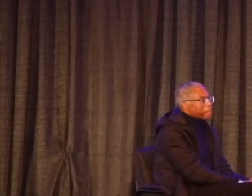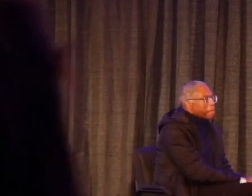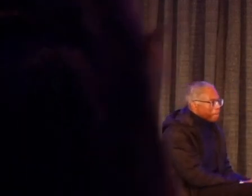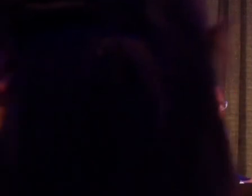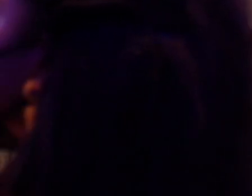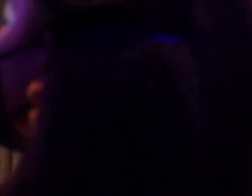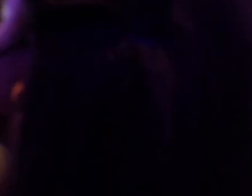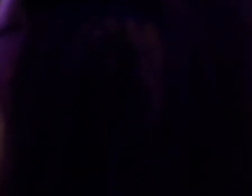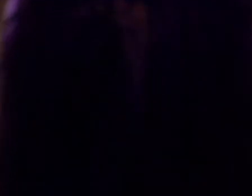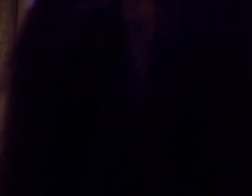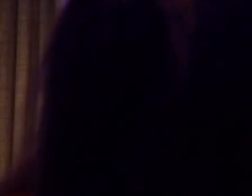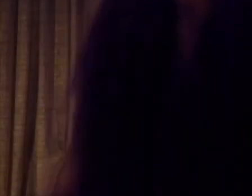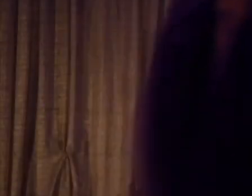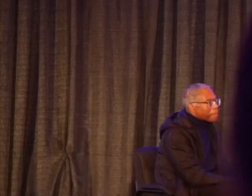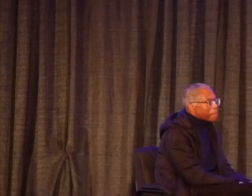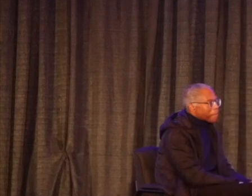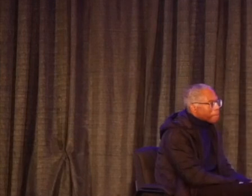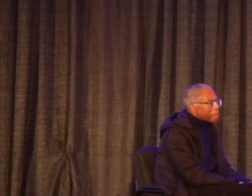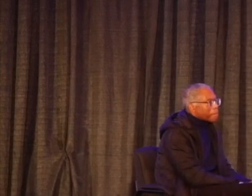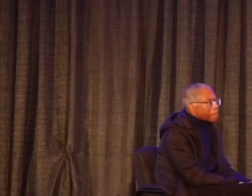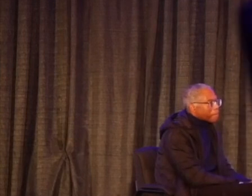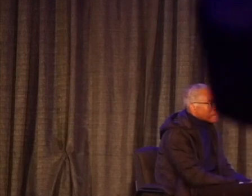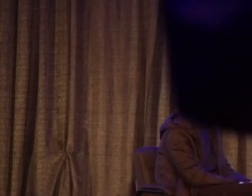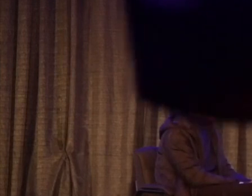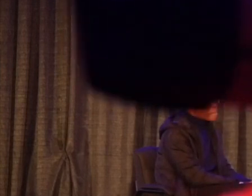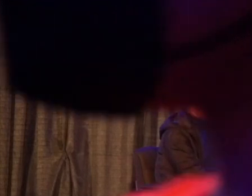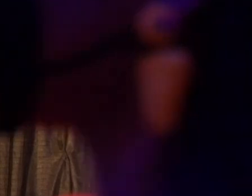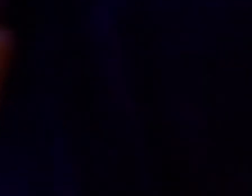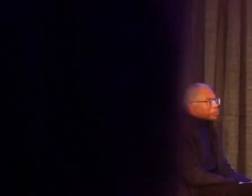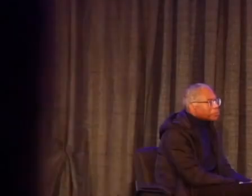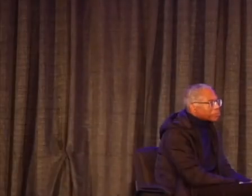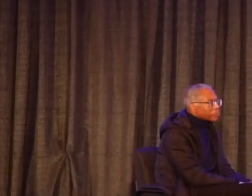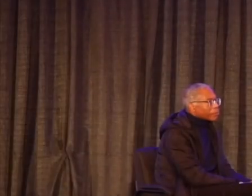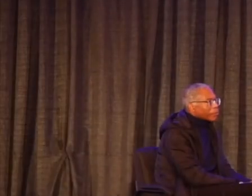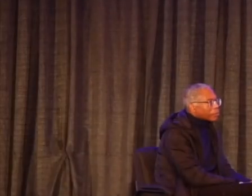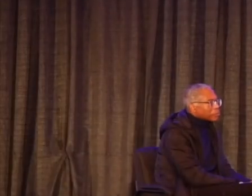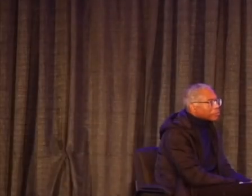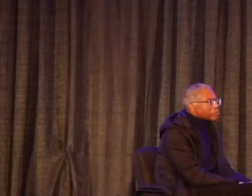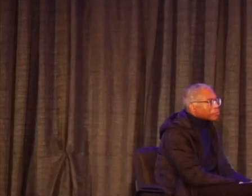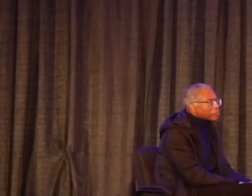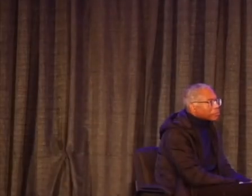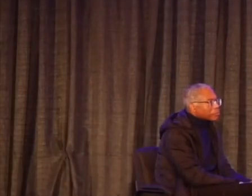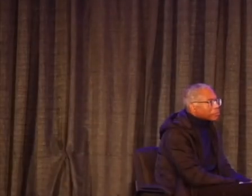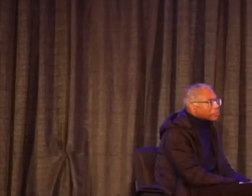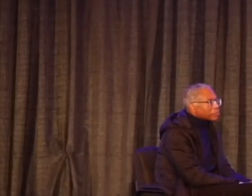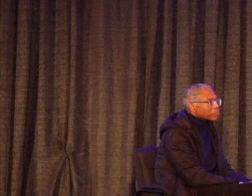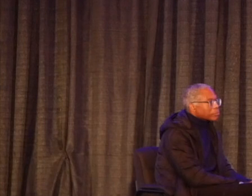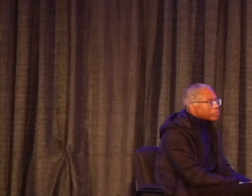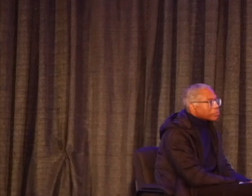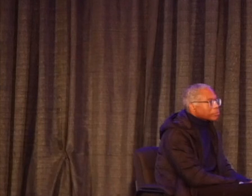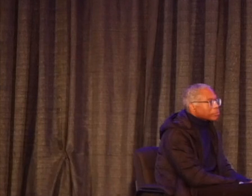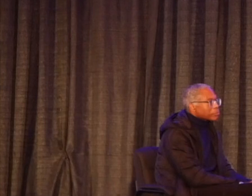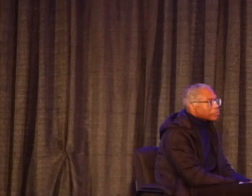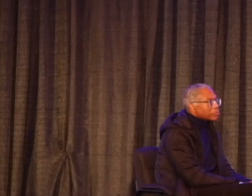Mann and Taylorist Industrial, all that industry has kind of reshaped how we federally fund education. as someone who has had